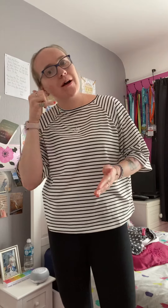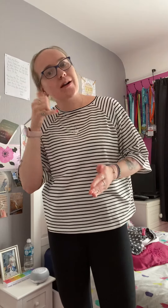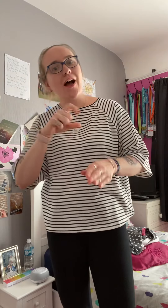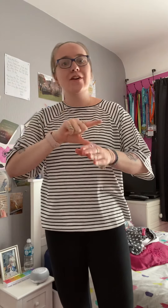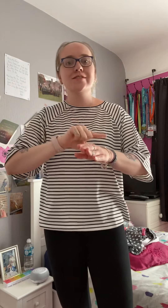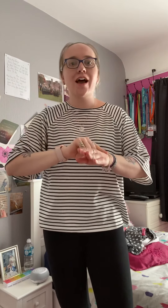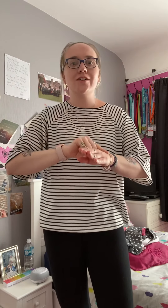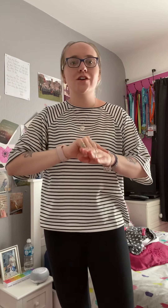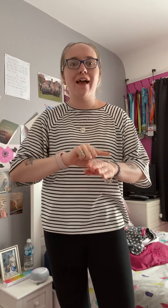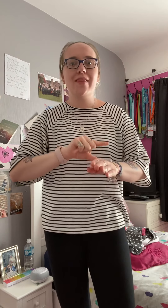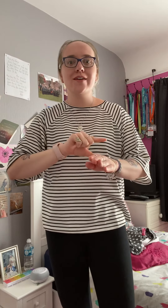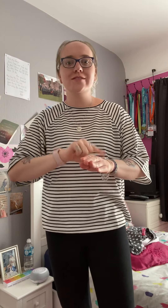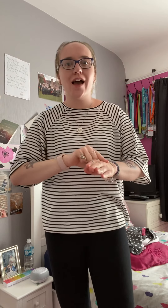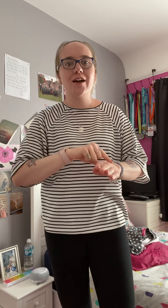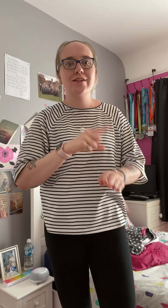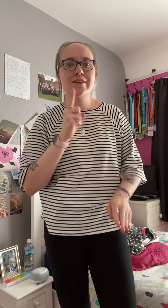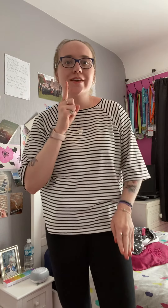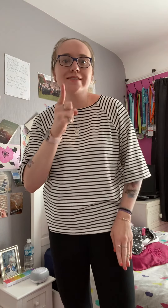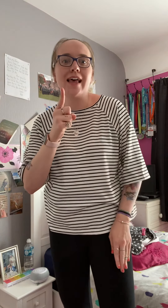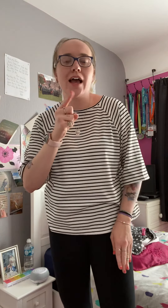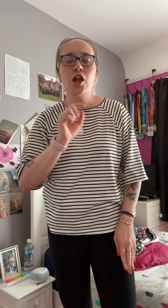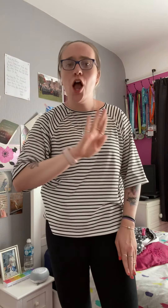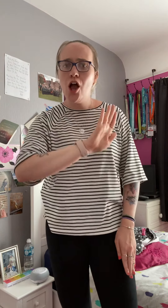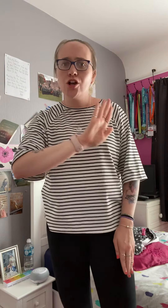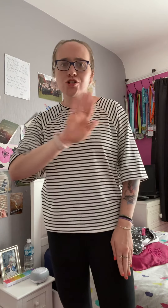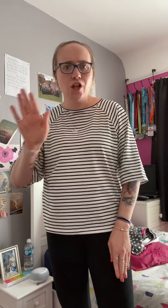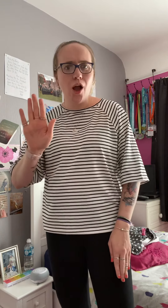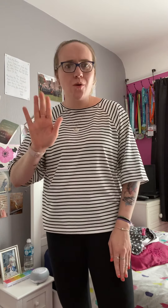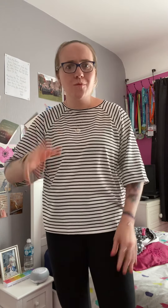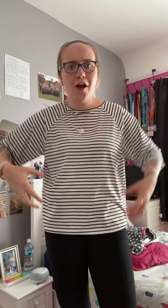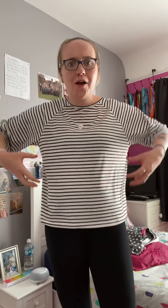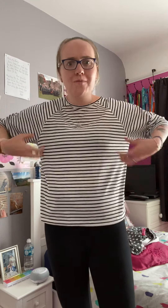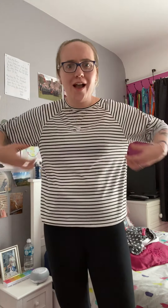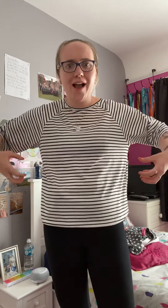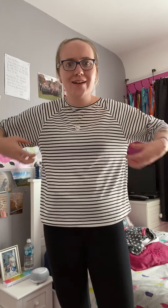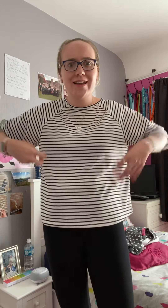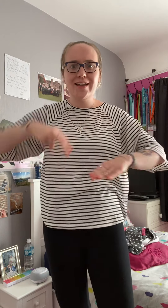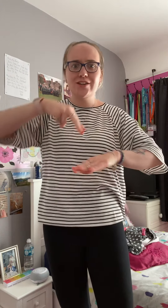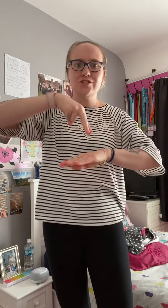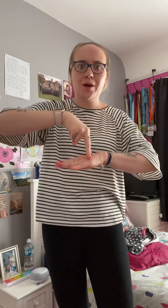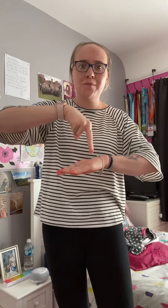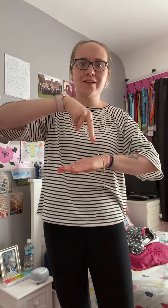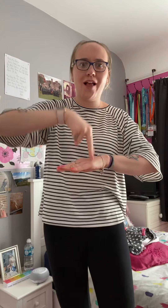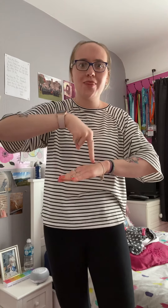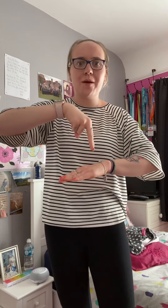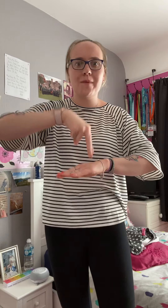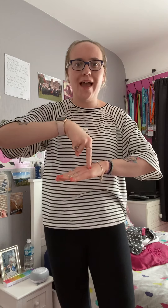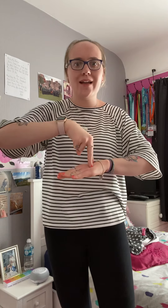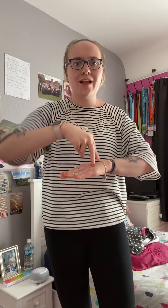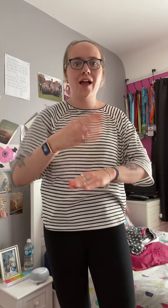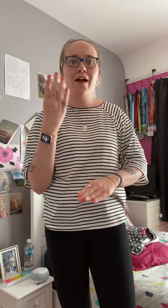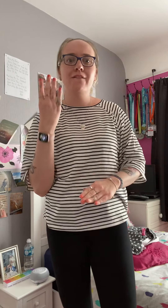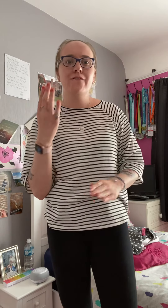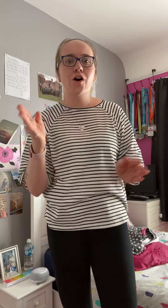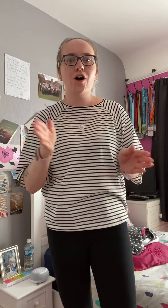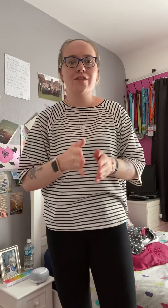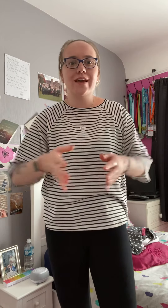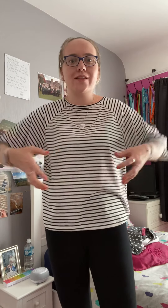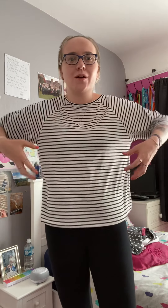called the doctor and the doctor said No more monkeys jumping on the bed Four Little